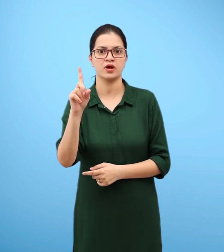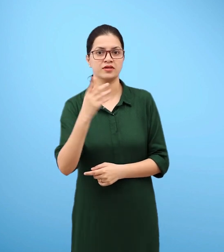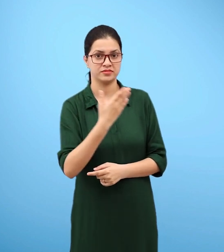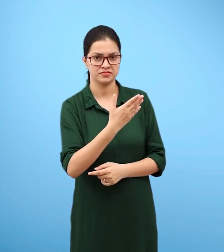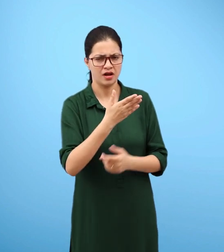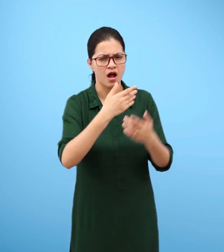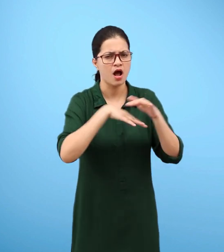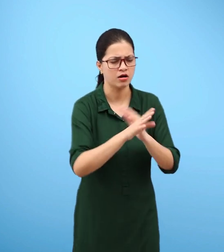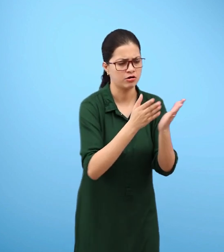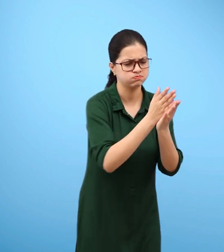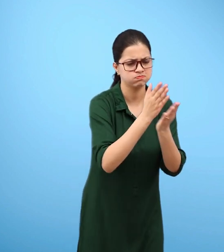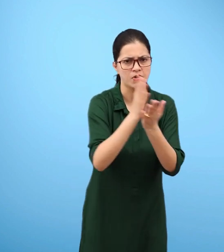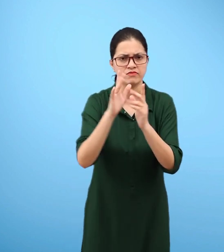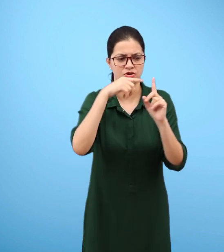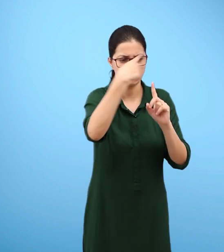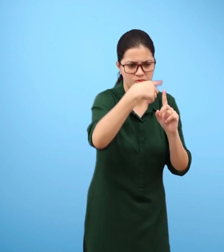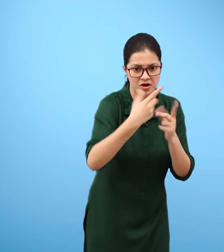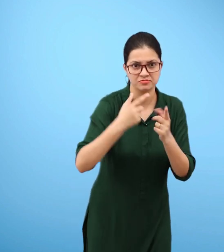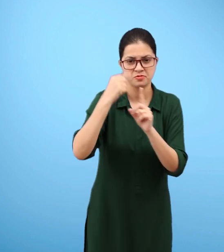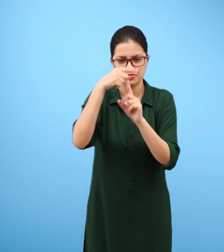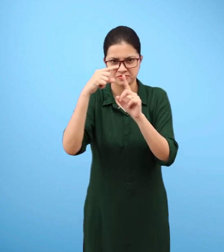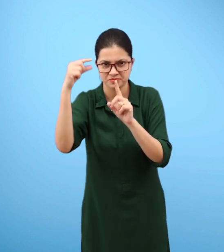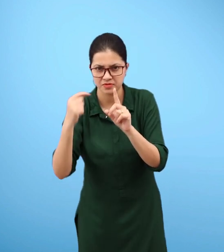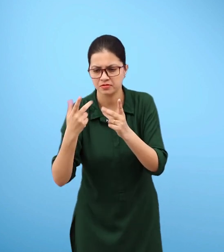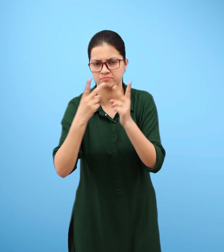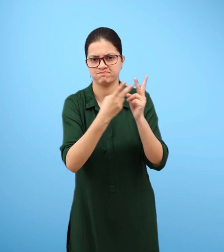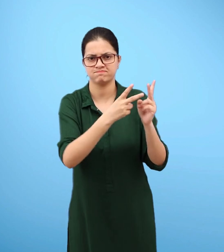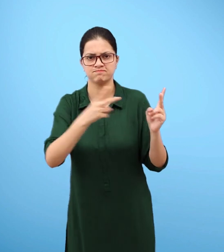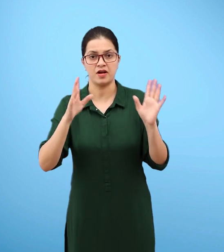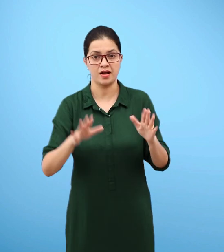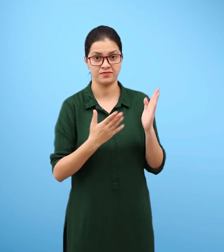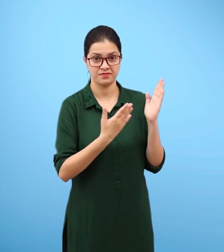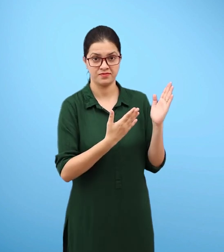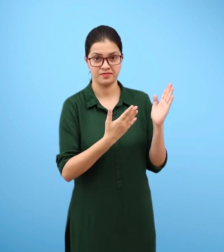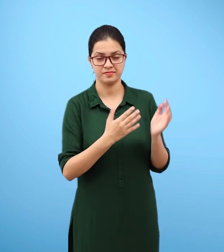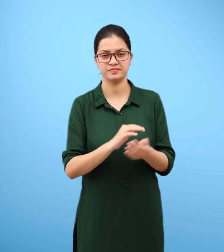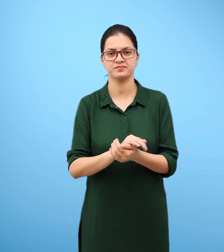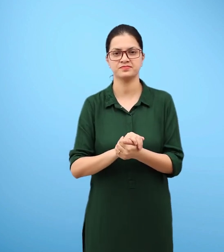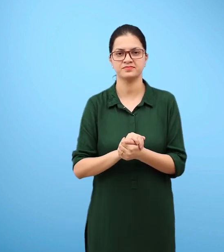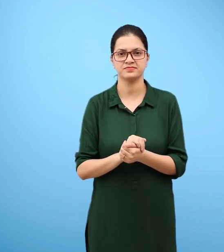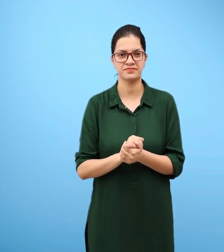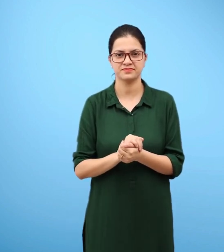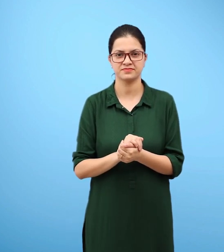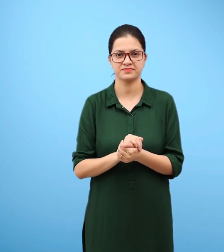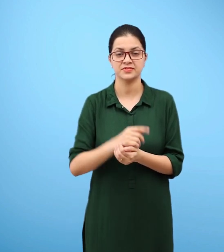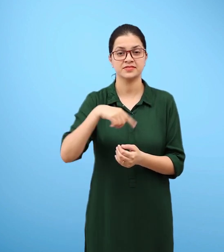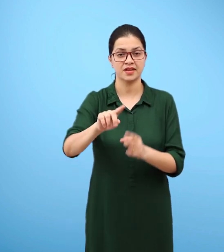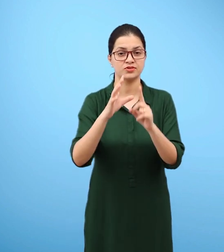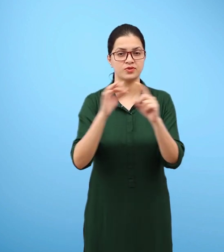Here is the figure 15.1 which shows different types of firki. Activity